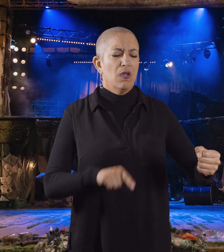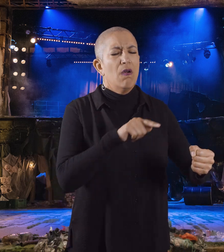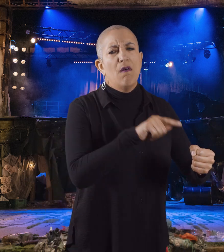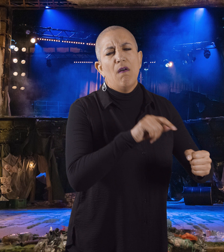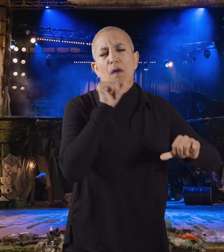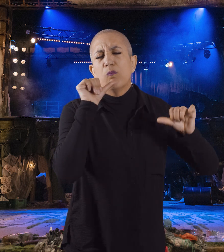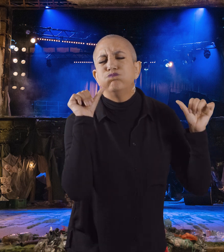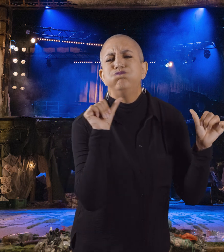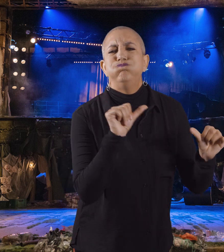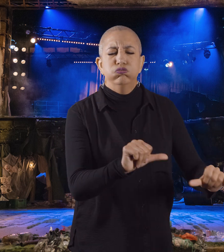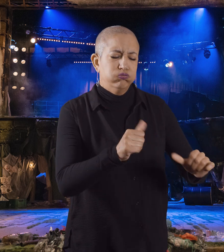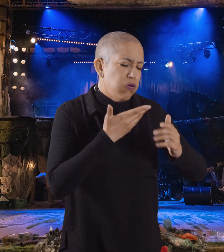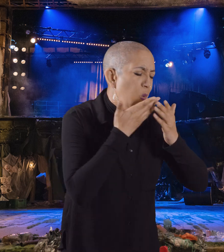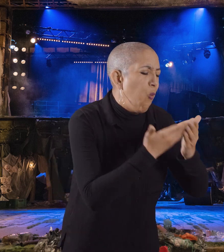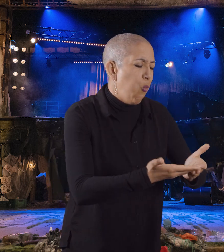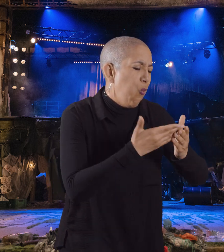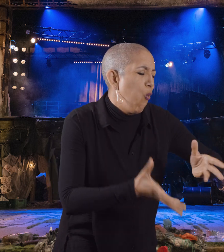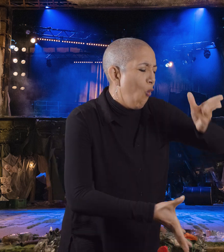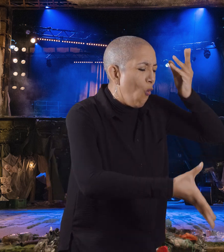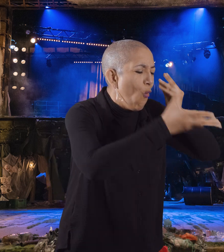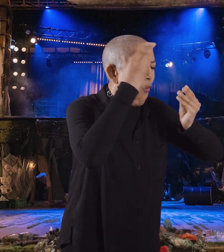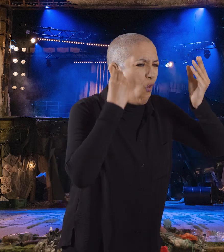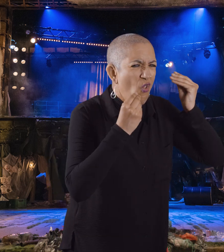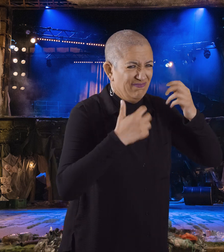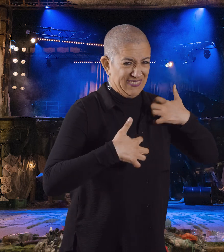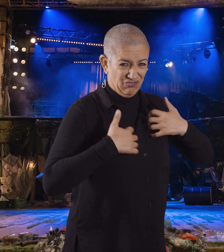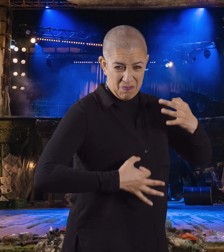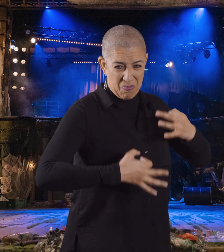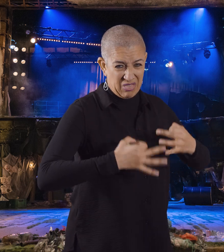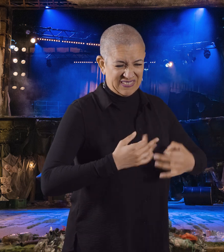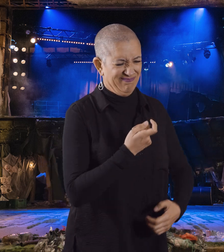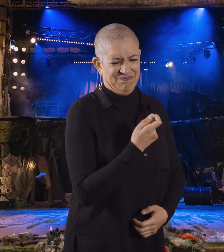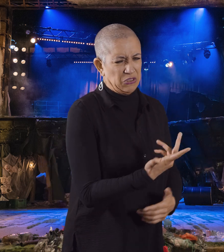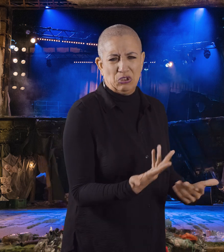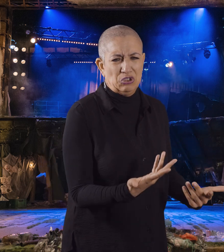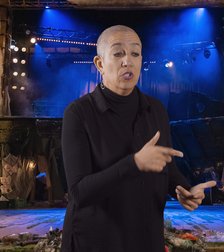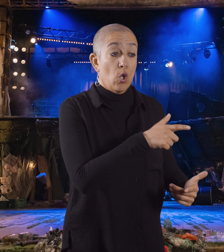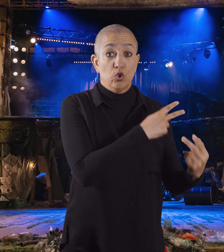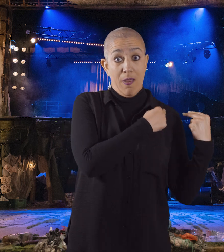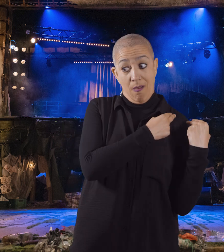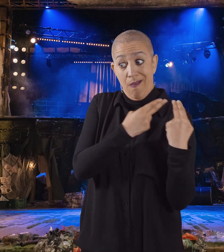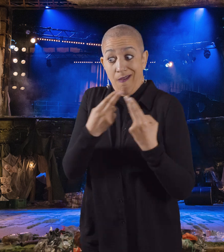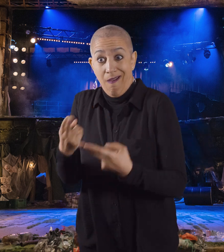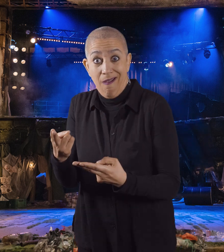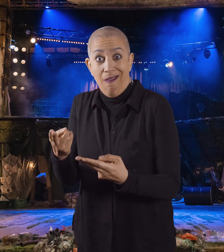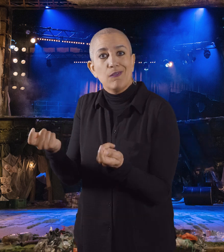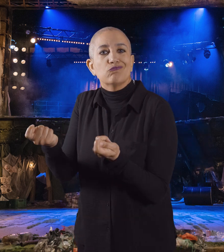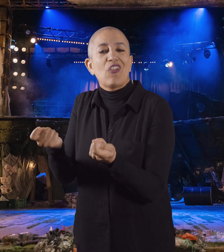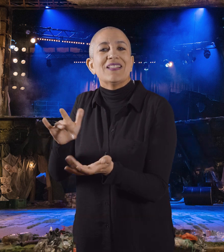She preferred studying books to politics, though, and left management of the city to her brother, Antonio.